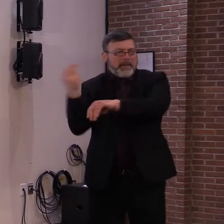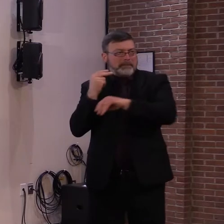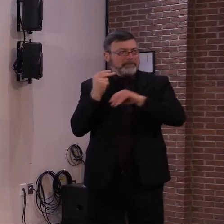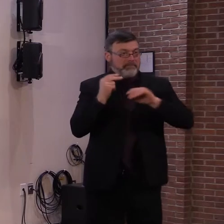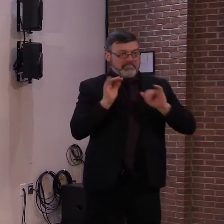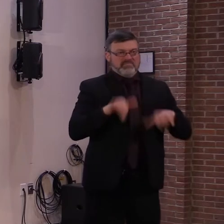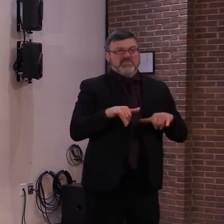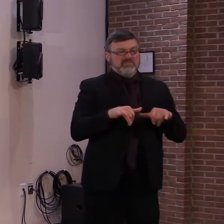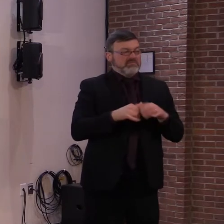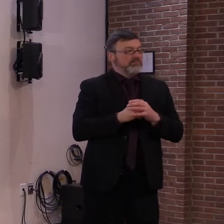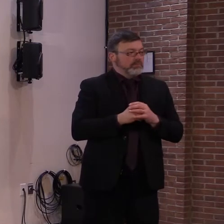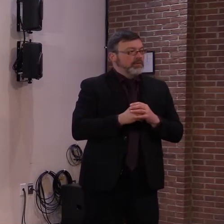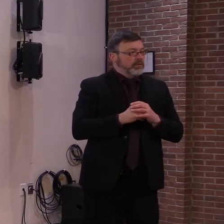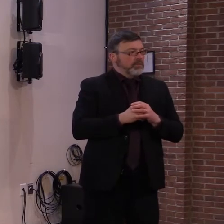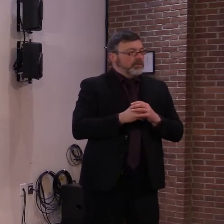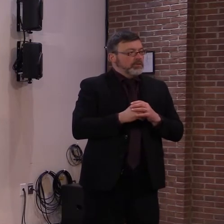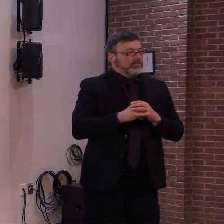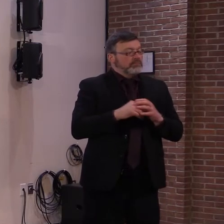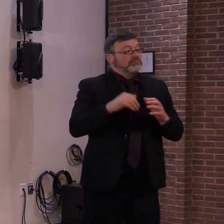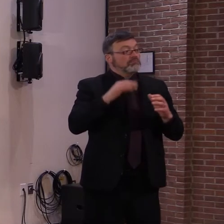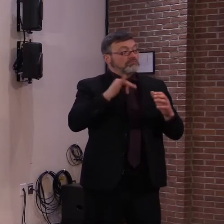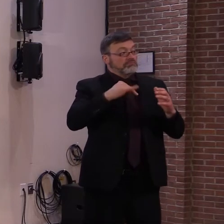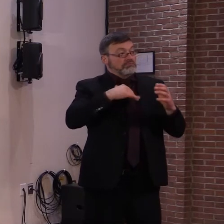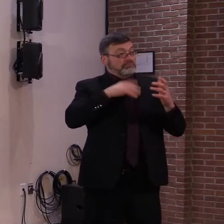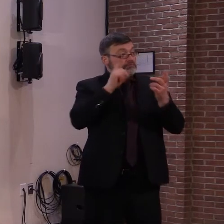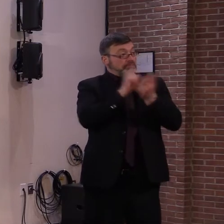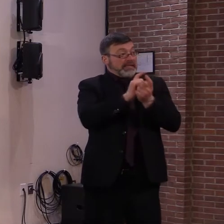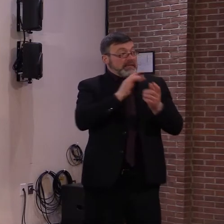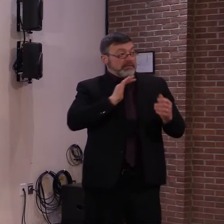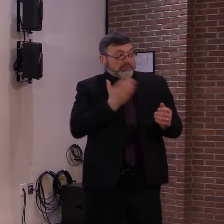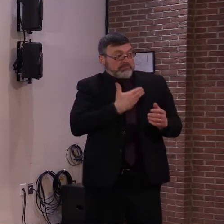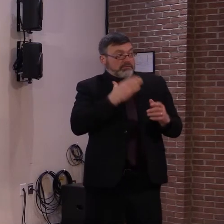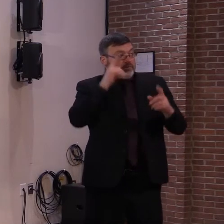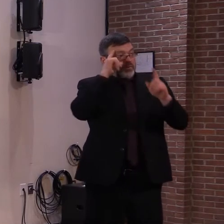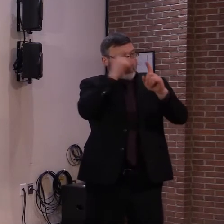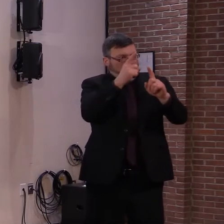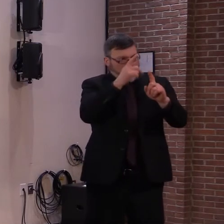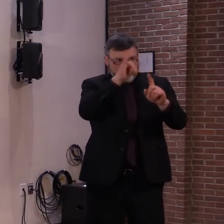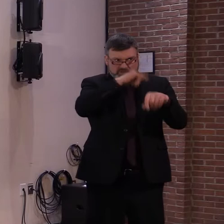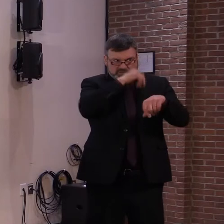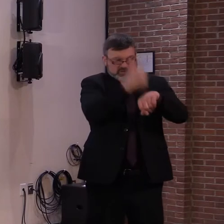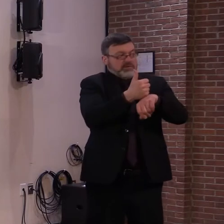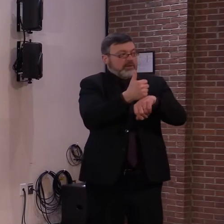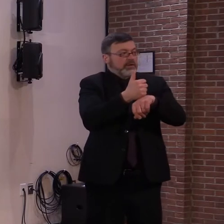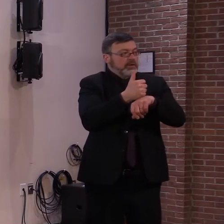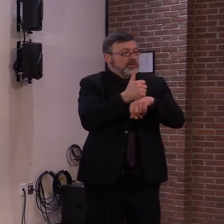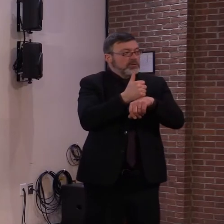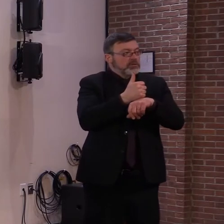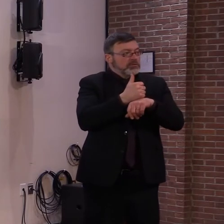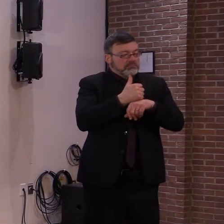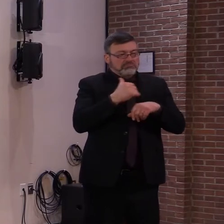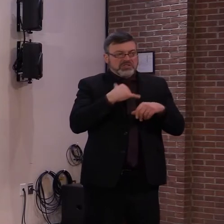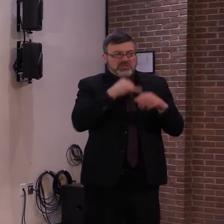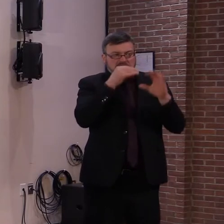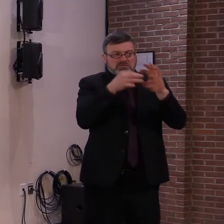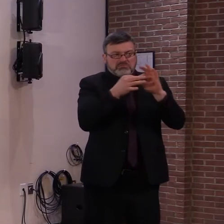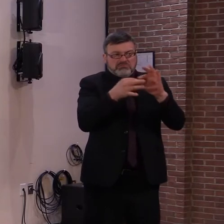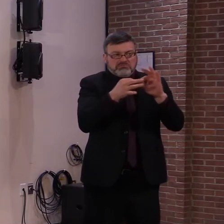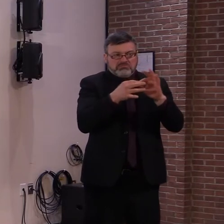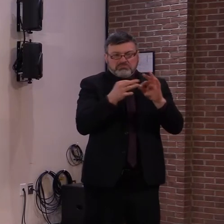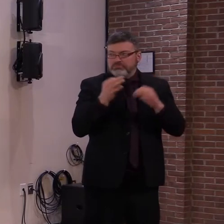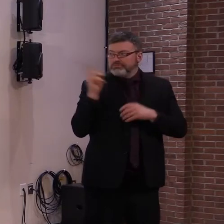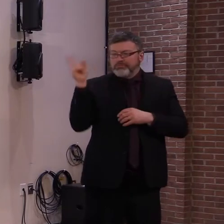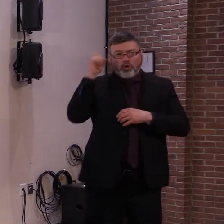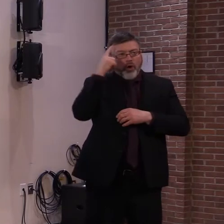to meet the goals the governor set out in his inaugural address. As long as the